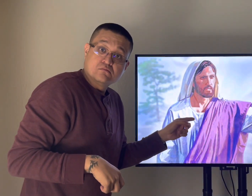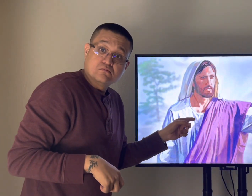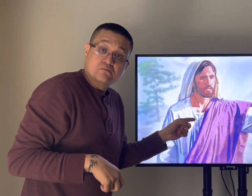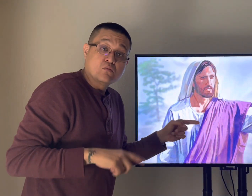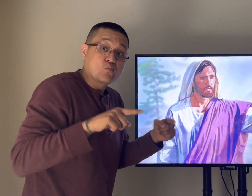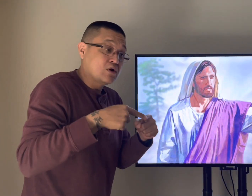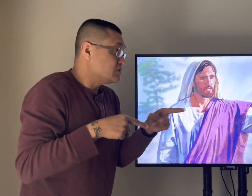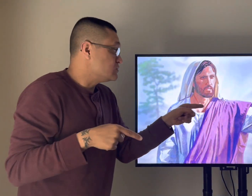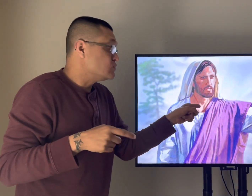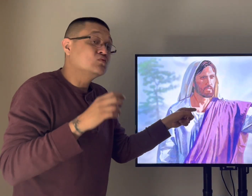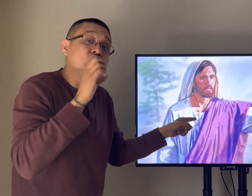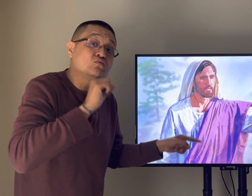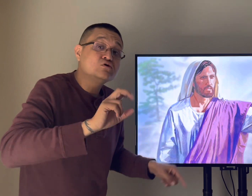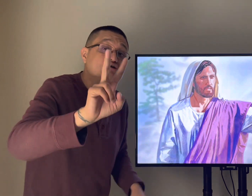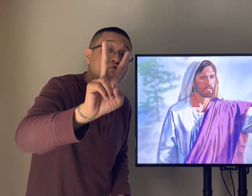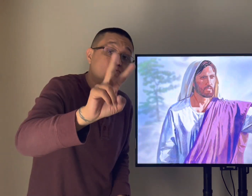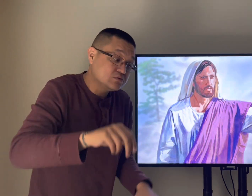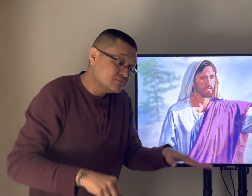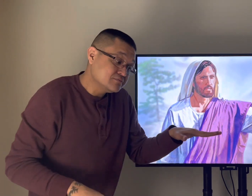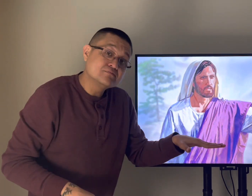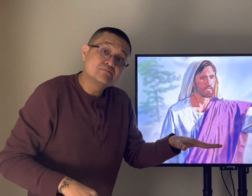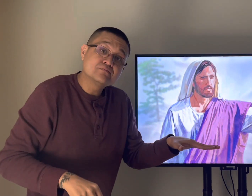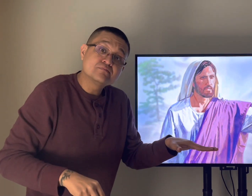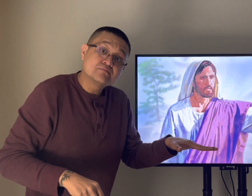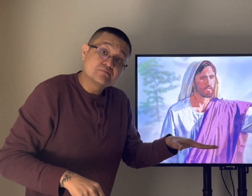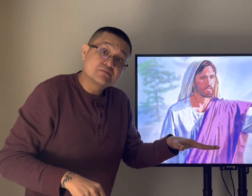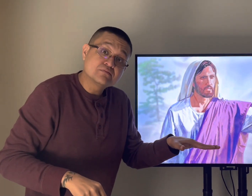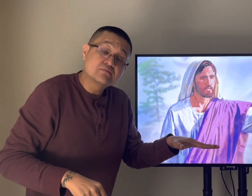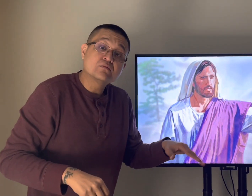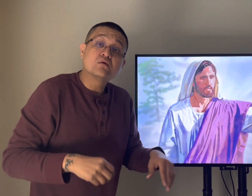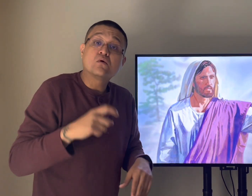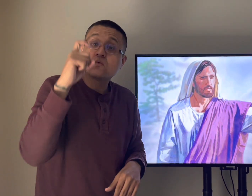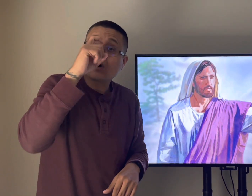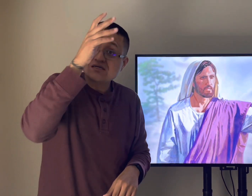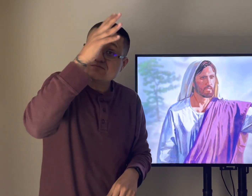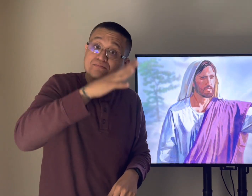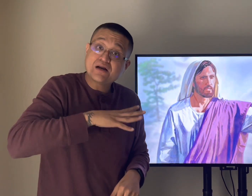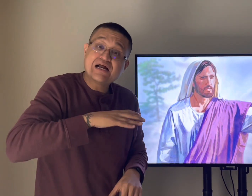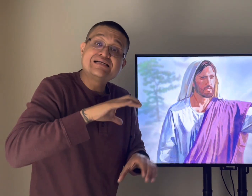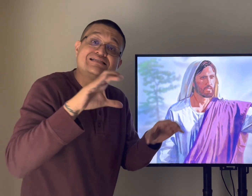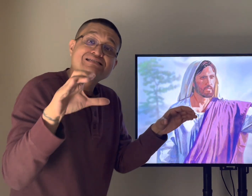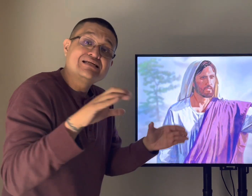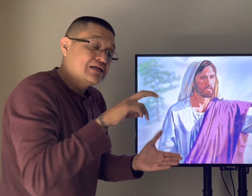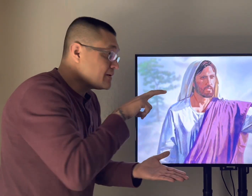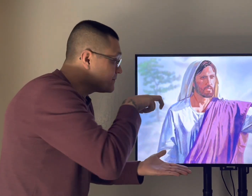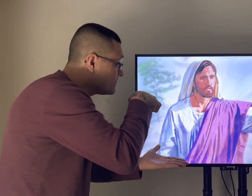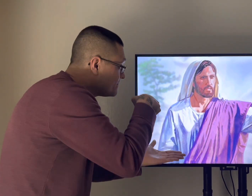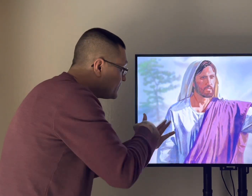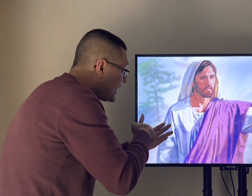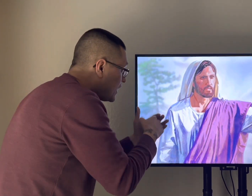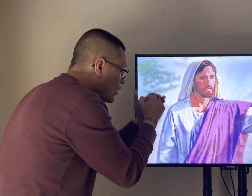is the